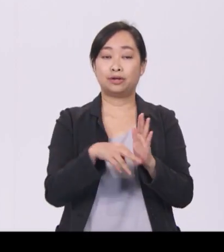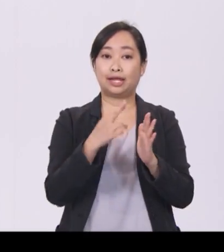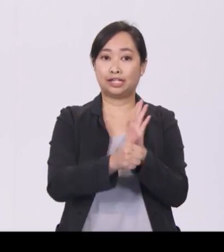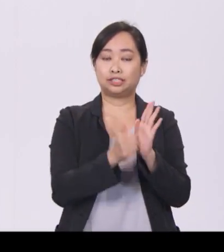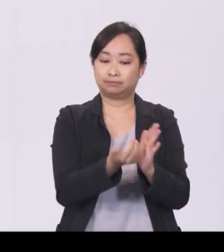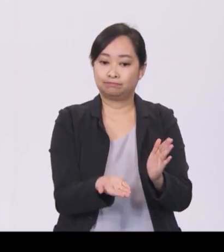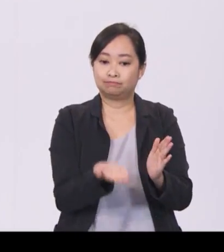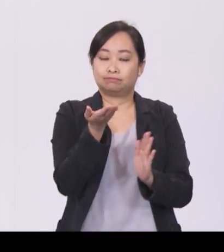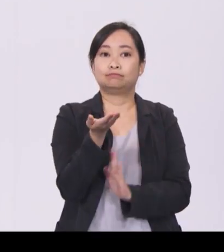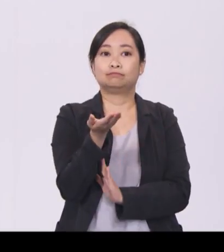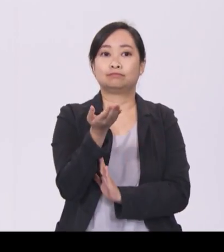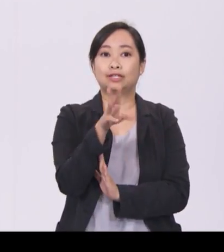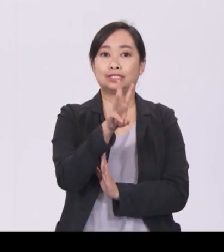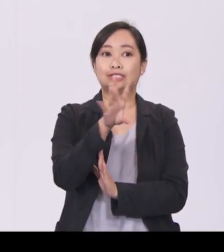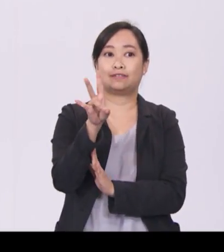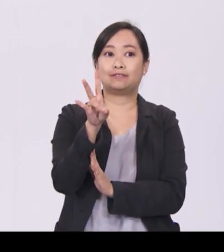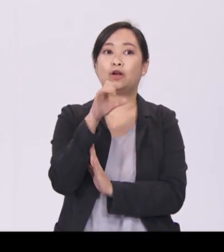enhanced WorkPro.